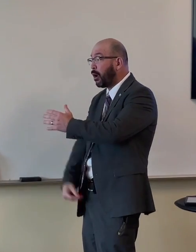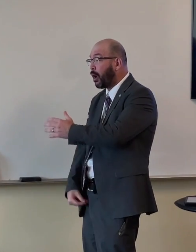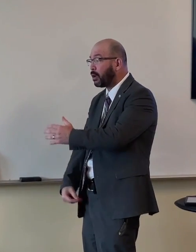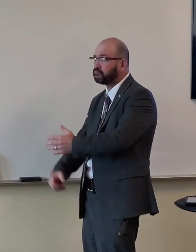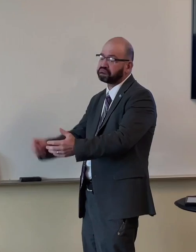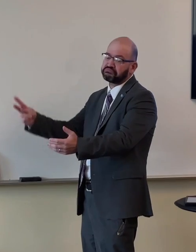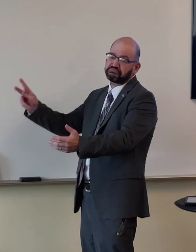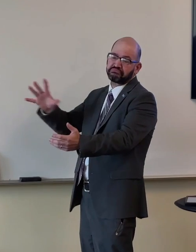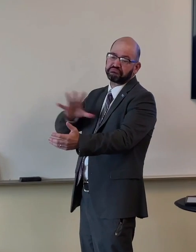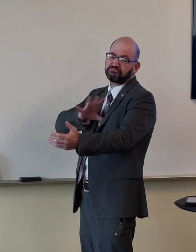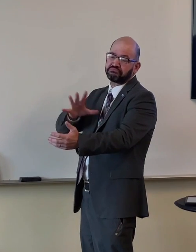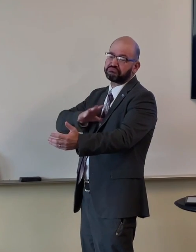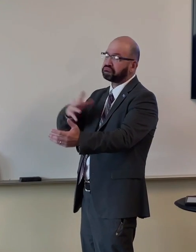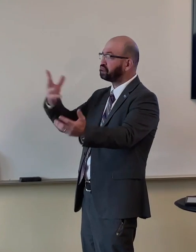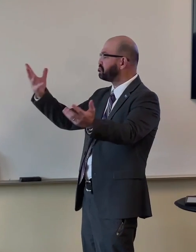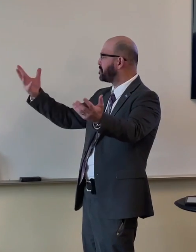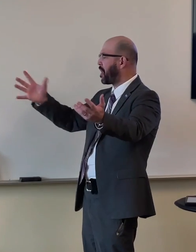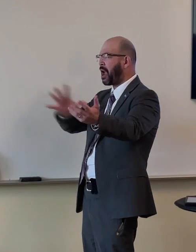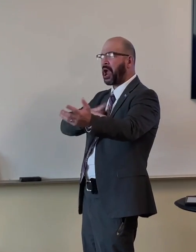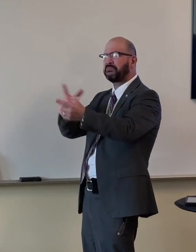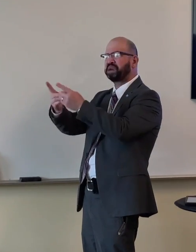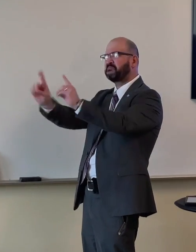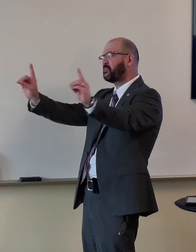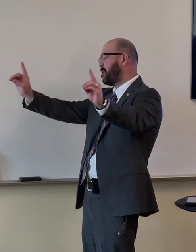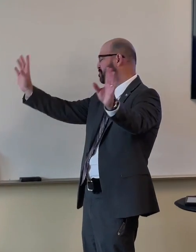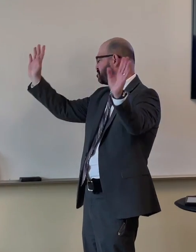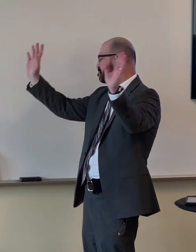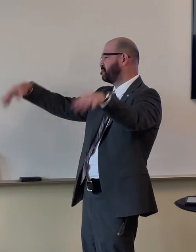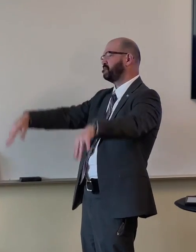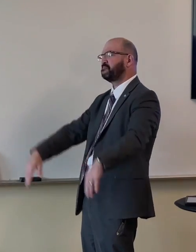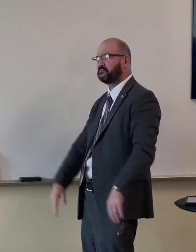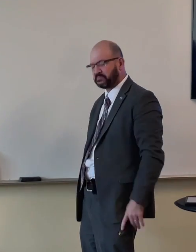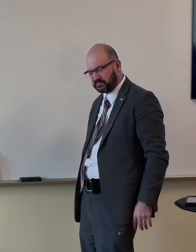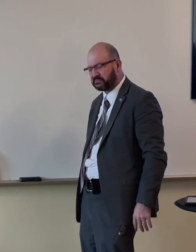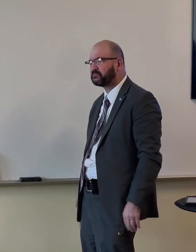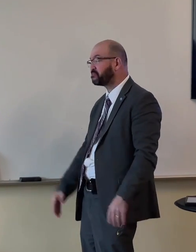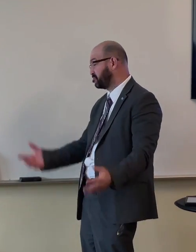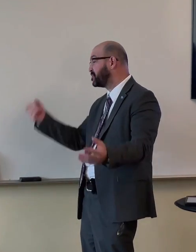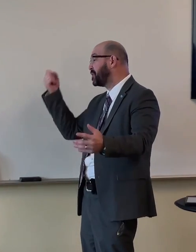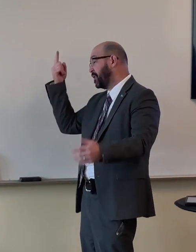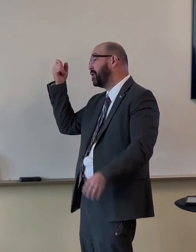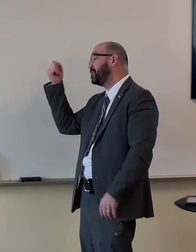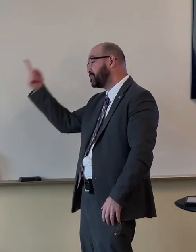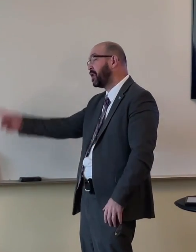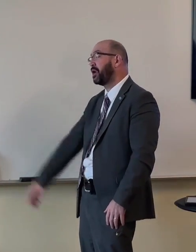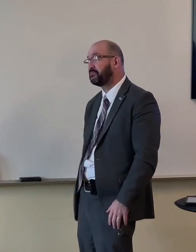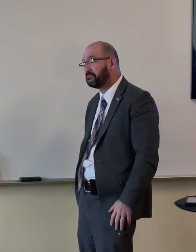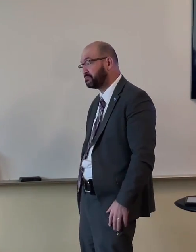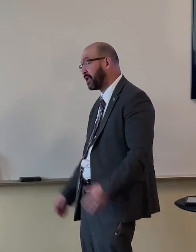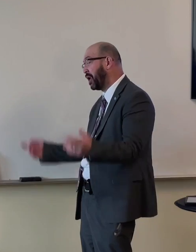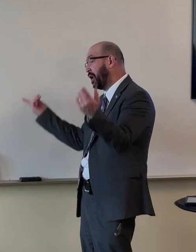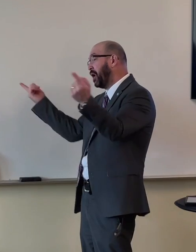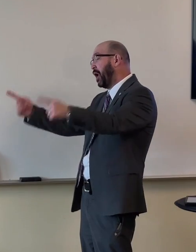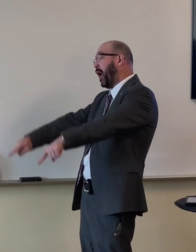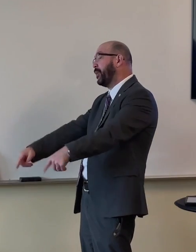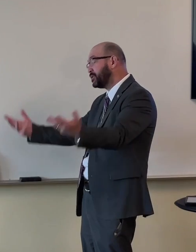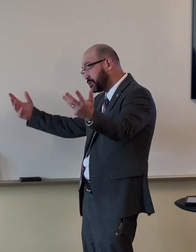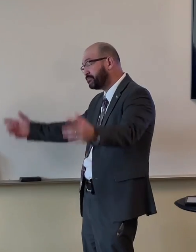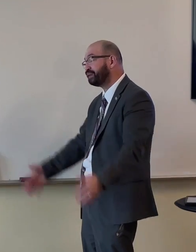Your emotions are gone, your feelings are gone. Fine. Just go ahead and separate. I understand. It